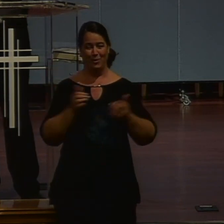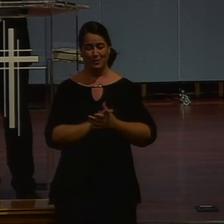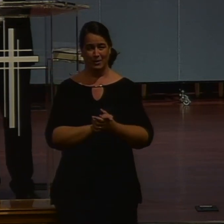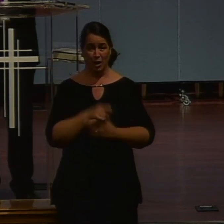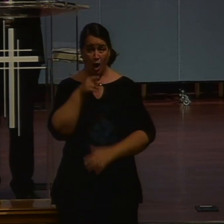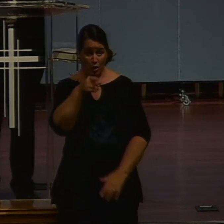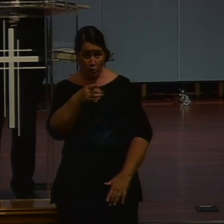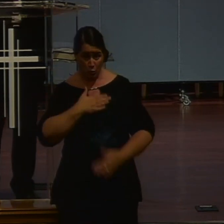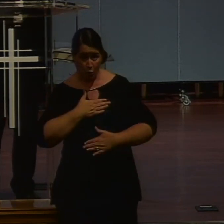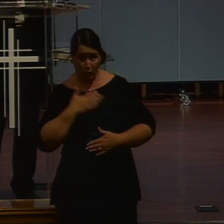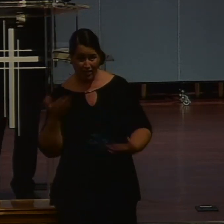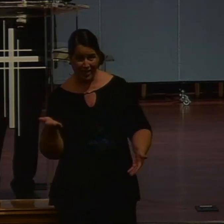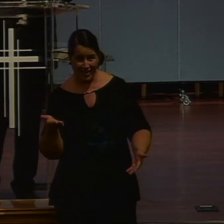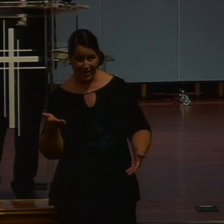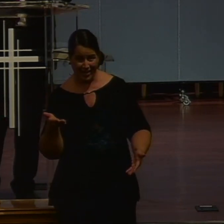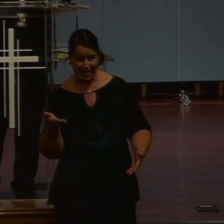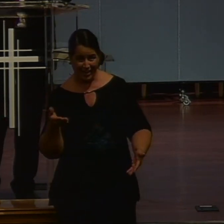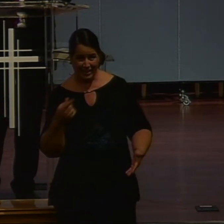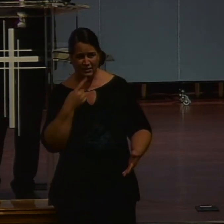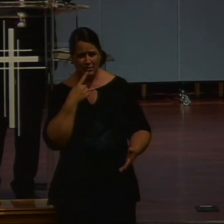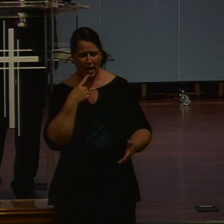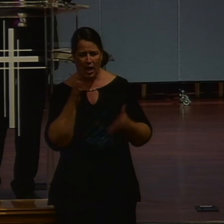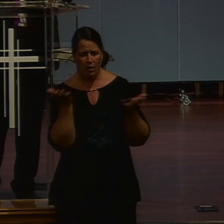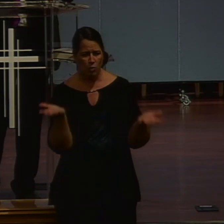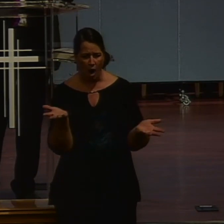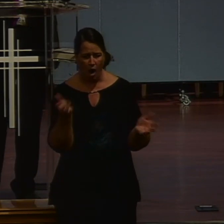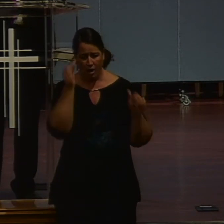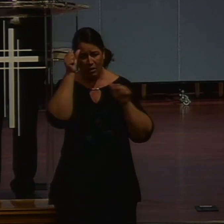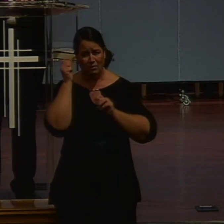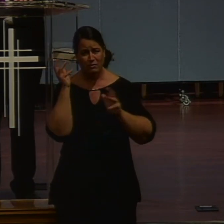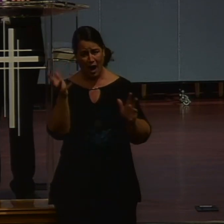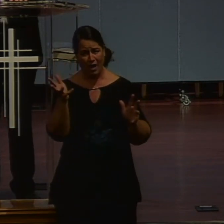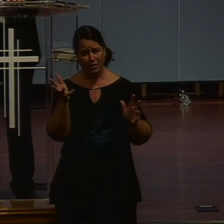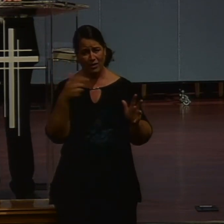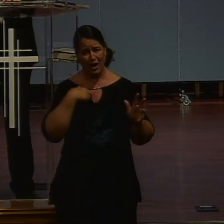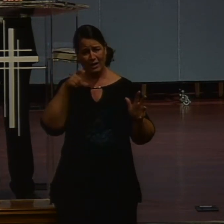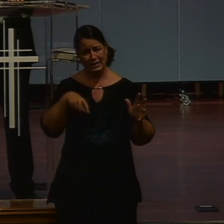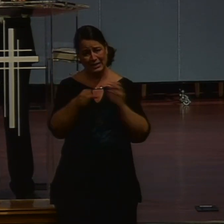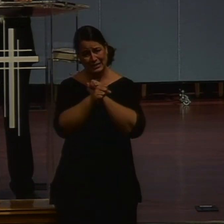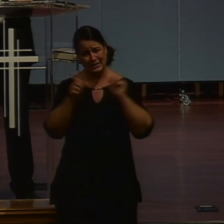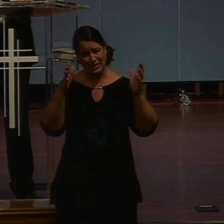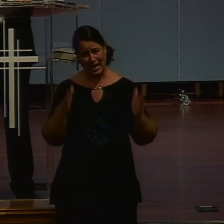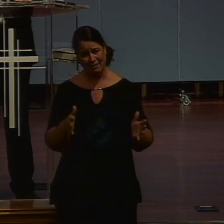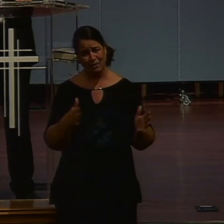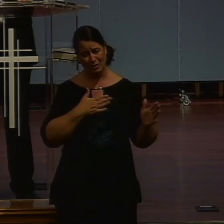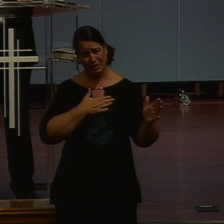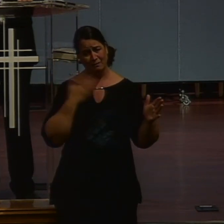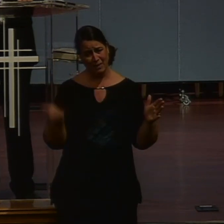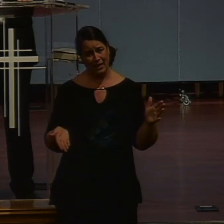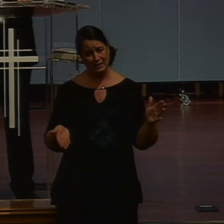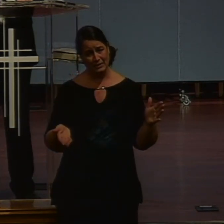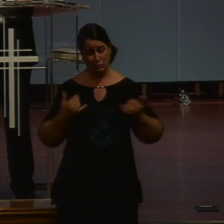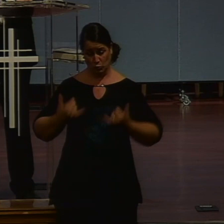Are you willing to make this confession? Heavenly Father. I. I confess that I'm a sinner. In need of a savior. I. I talked with someone even today